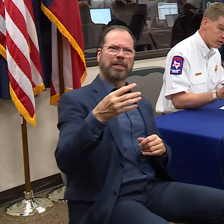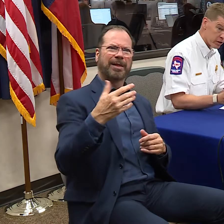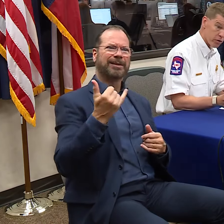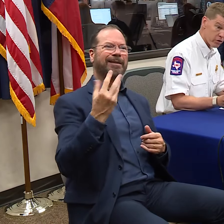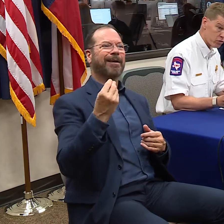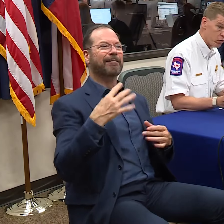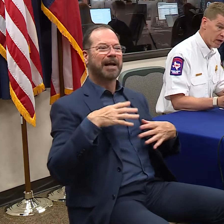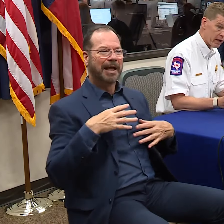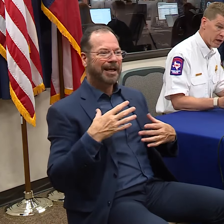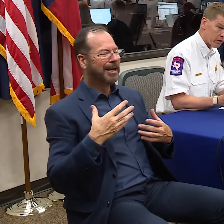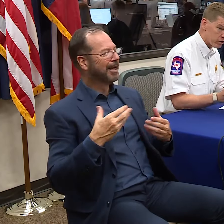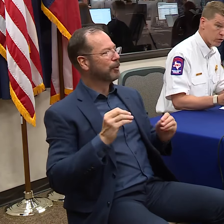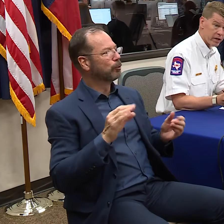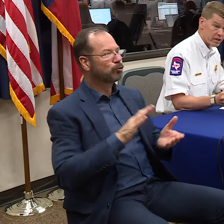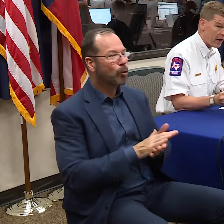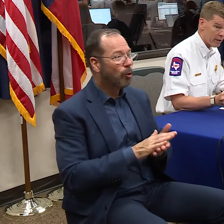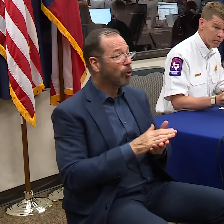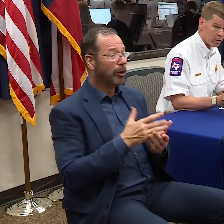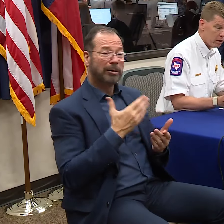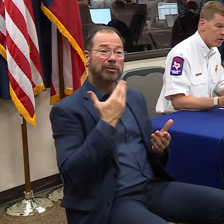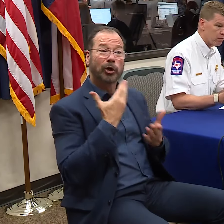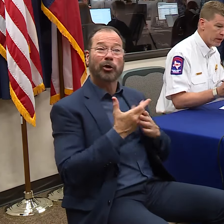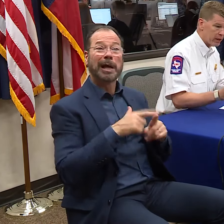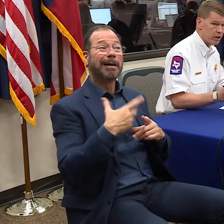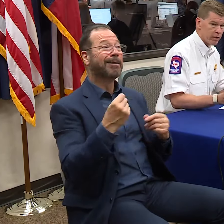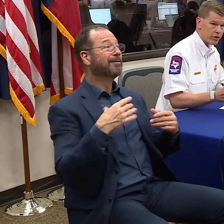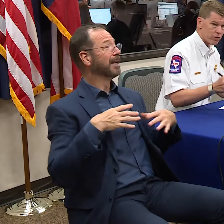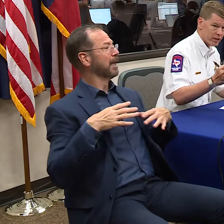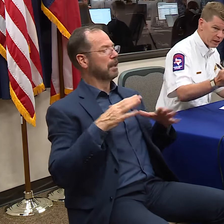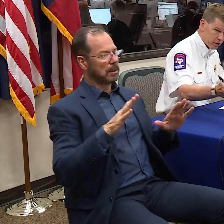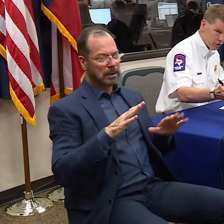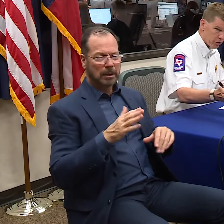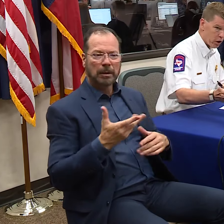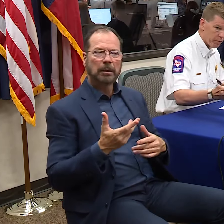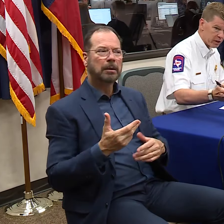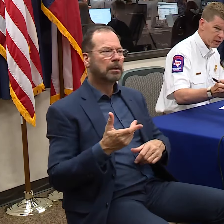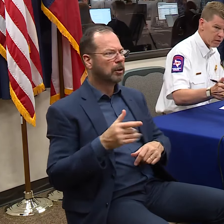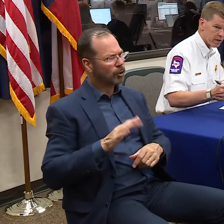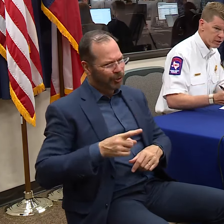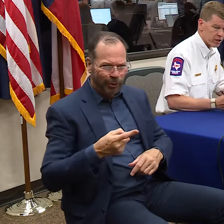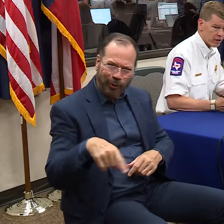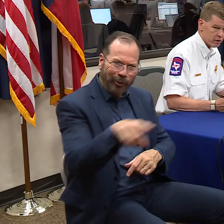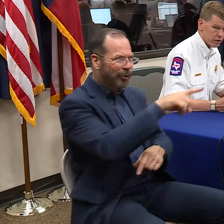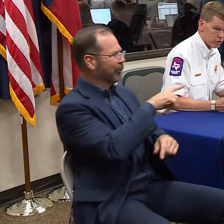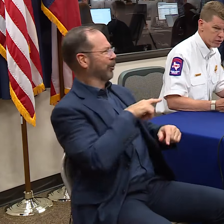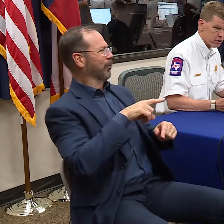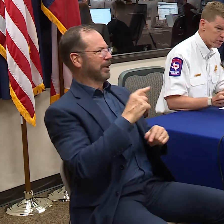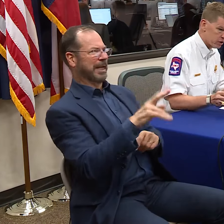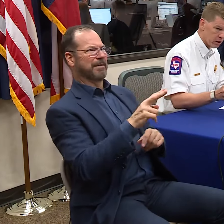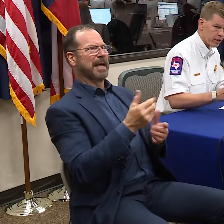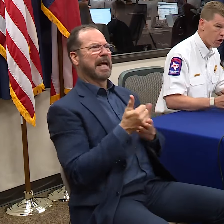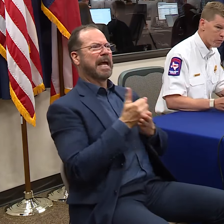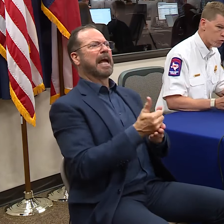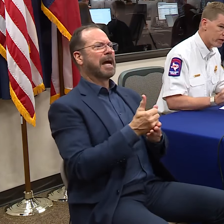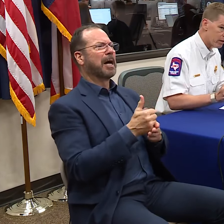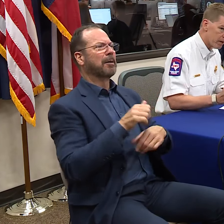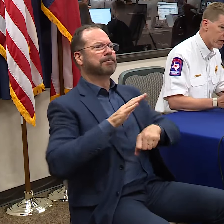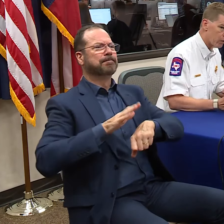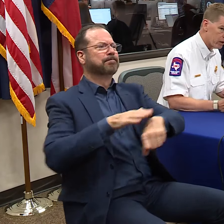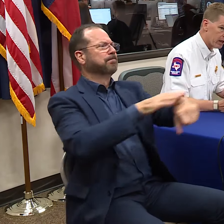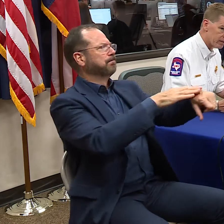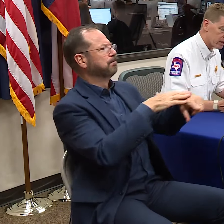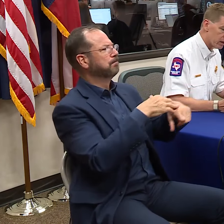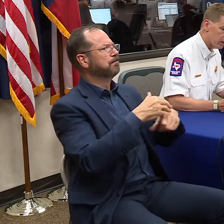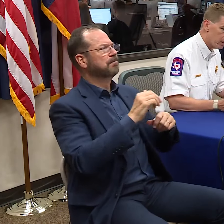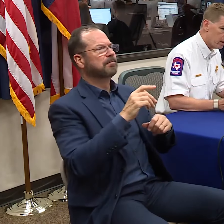vacation, kids are out of school right now. It's a great time, but I need to make sure that I get your help in getting the message out to those that are still in harm's way that